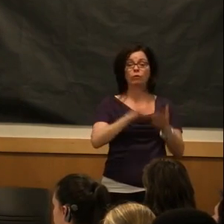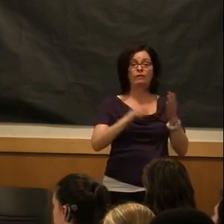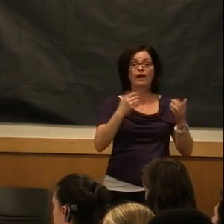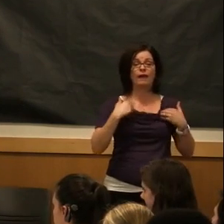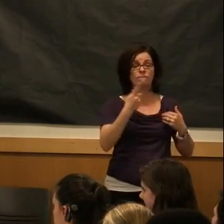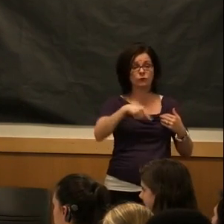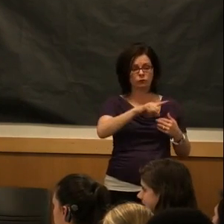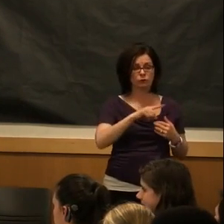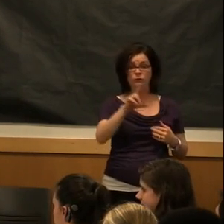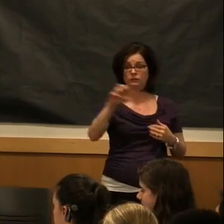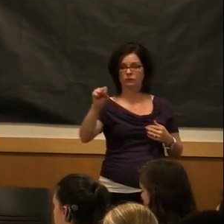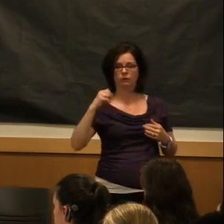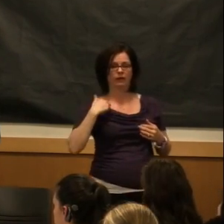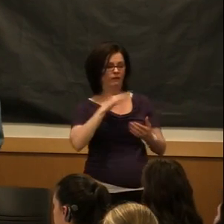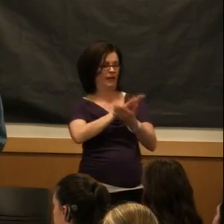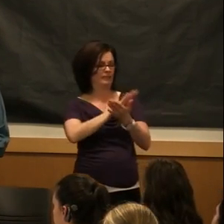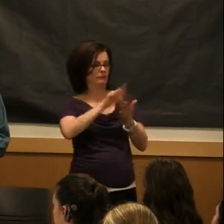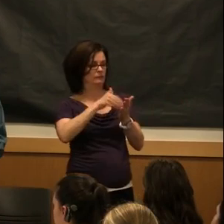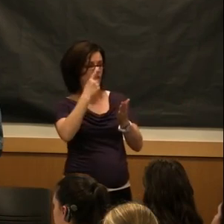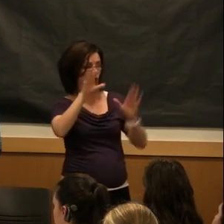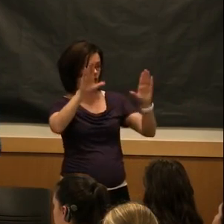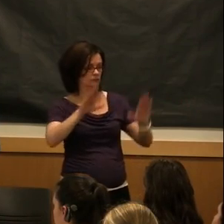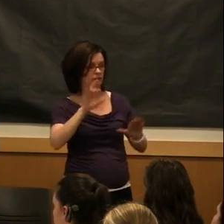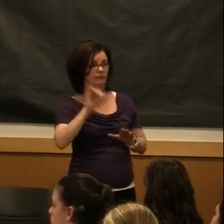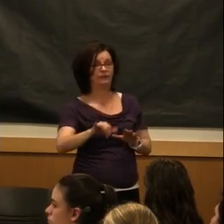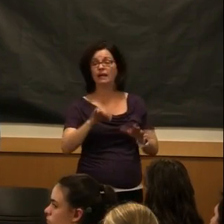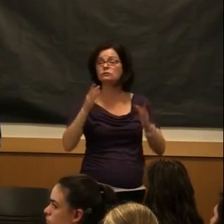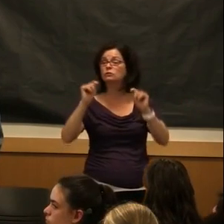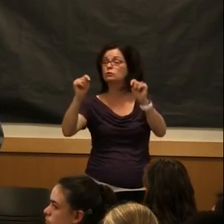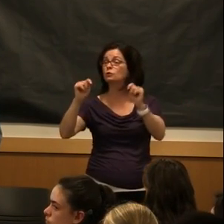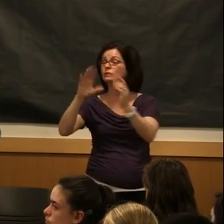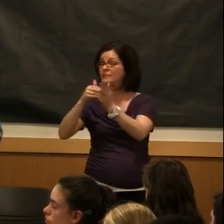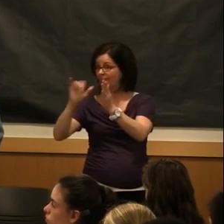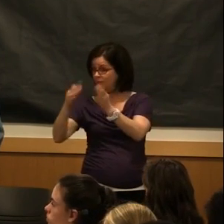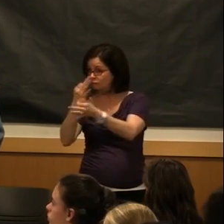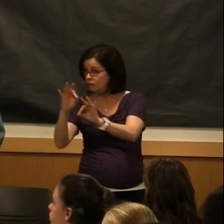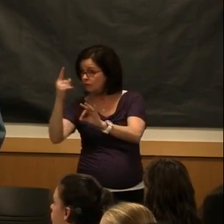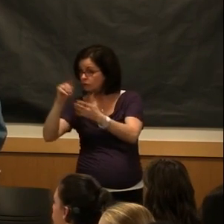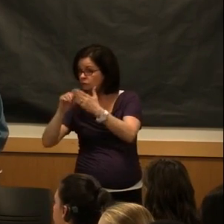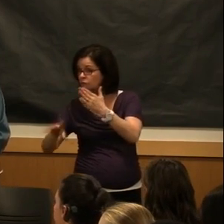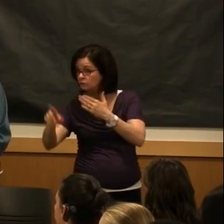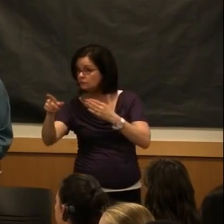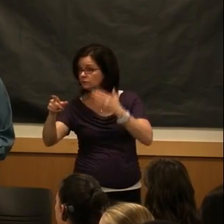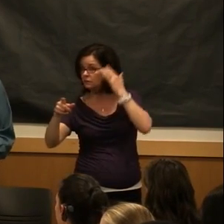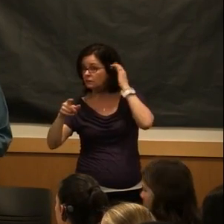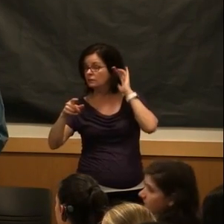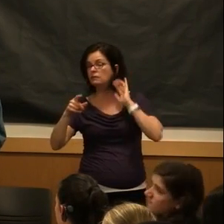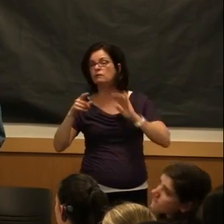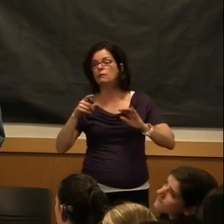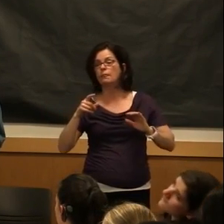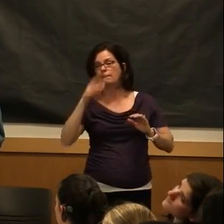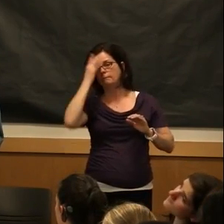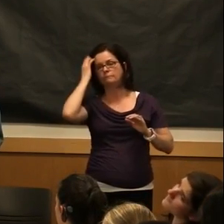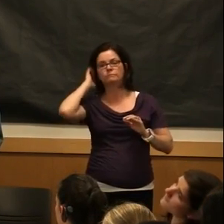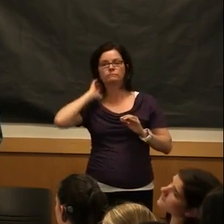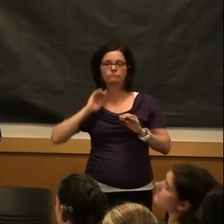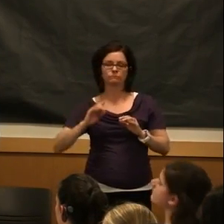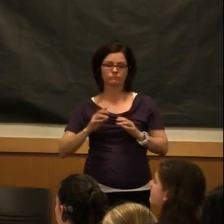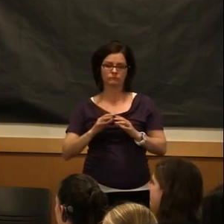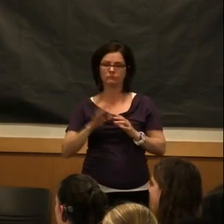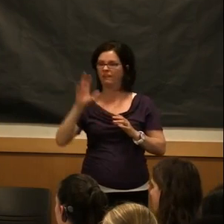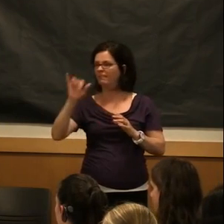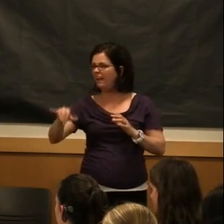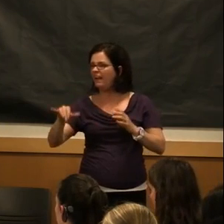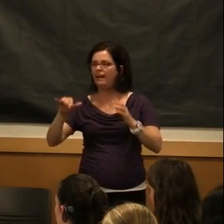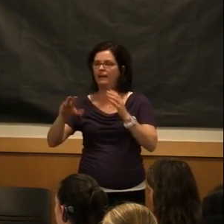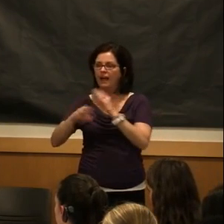academic centers for excellence. These are tutoring centers for you that are free for students, that are able to get you that